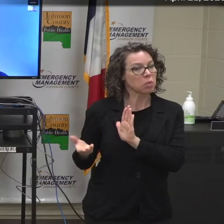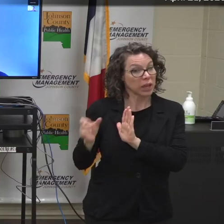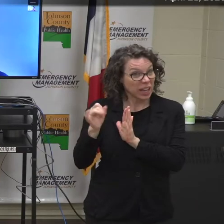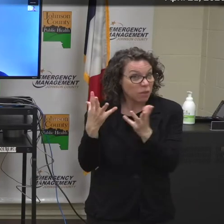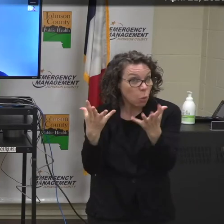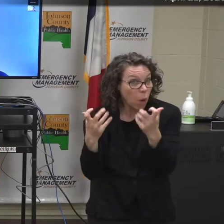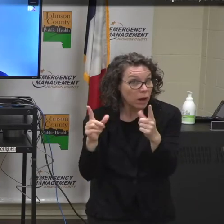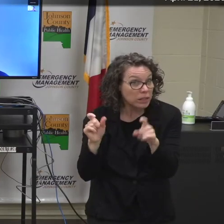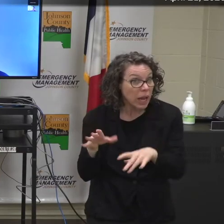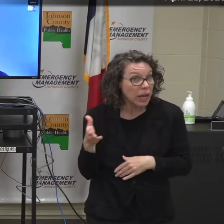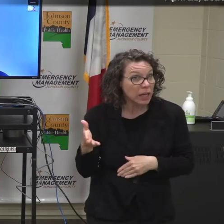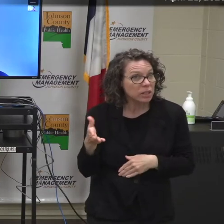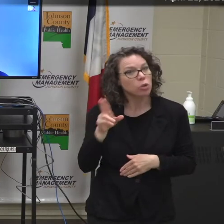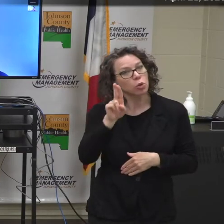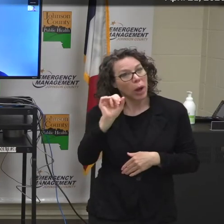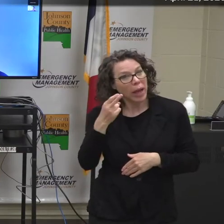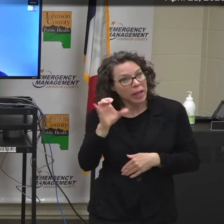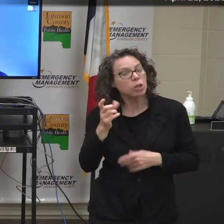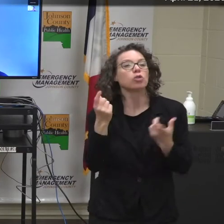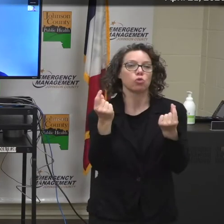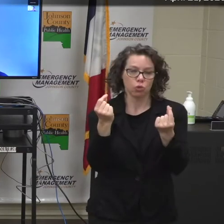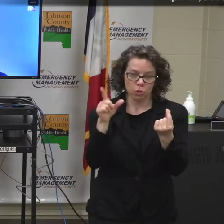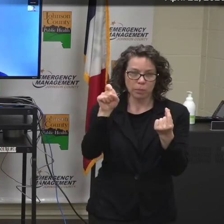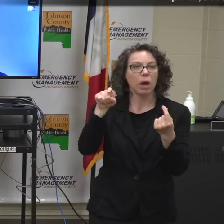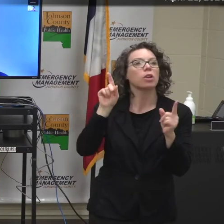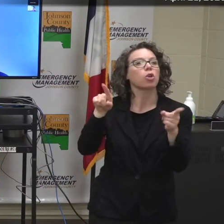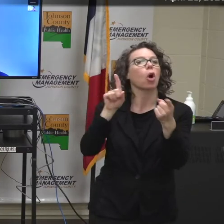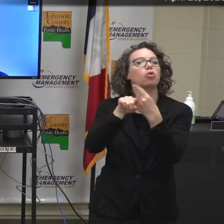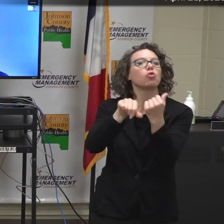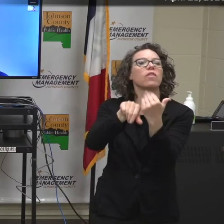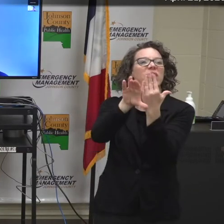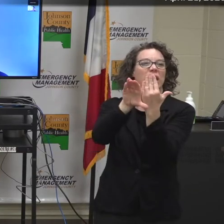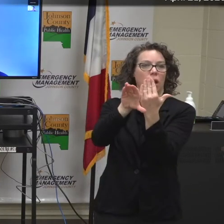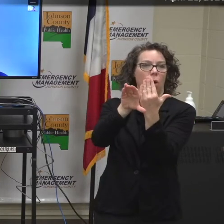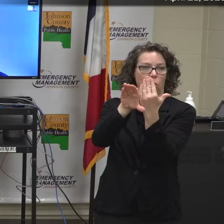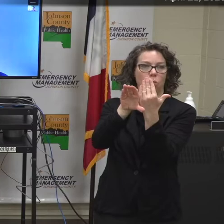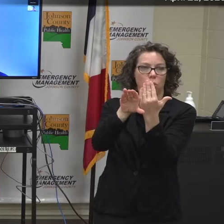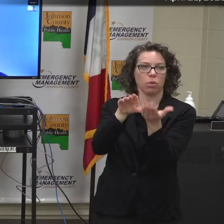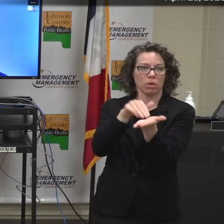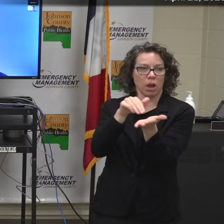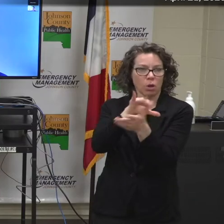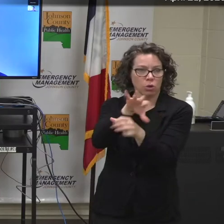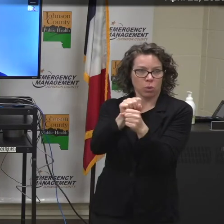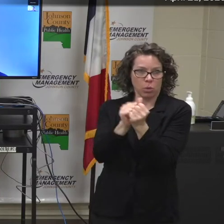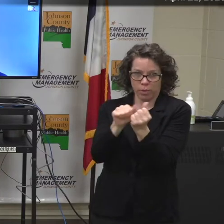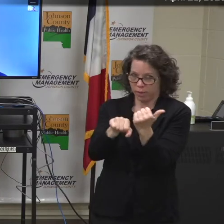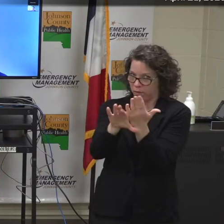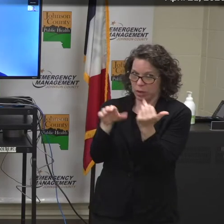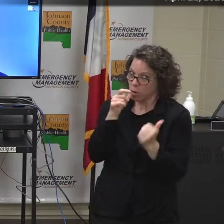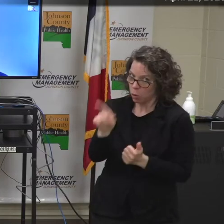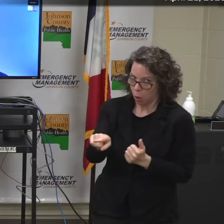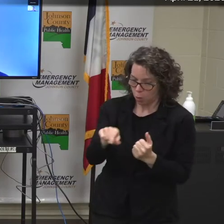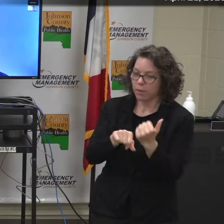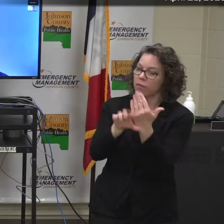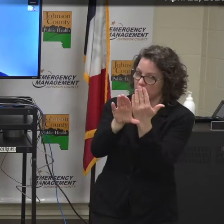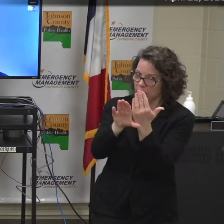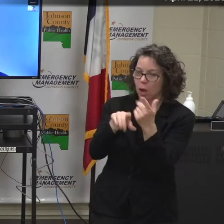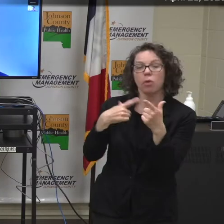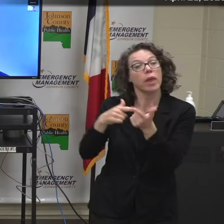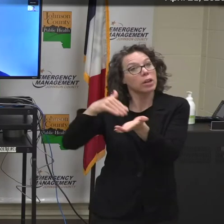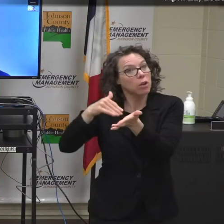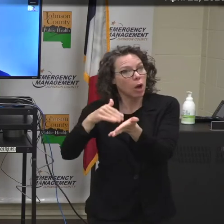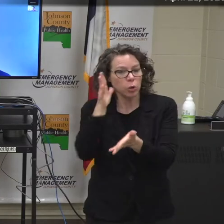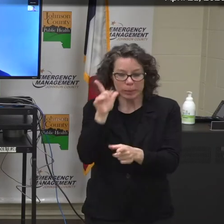wanted to be tested at UIHC, that you go through a video clinic where they would evaluate what your symptoms are and your other medical